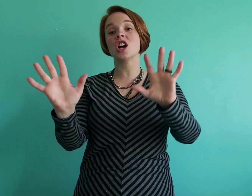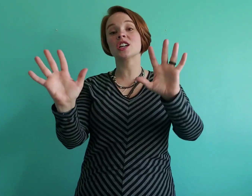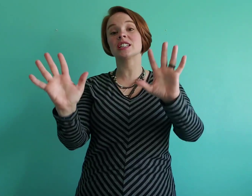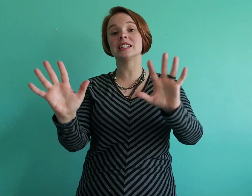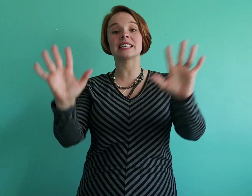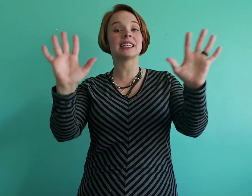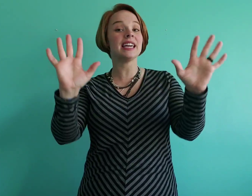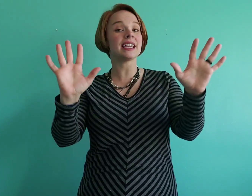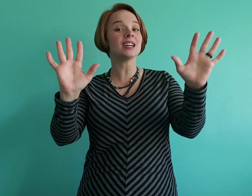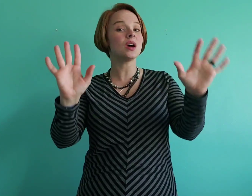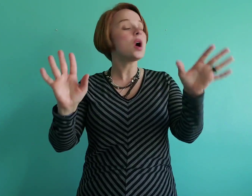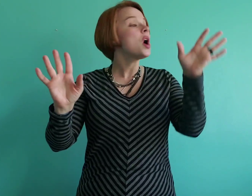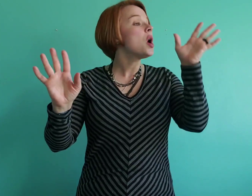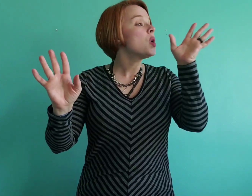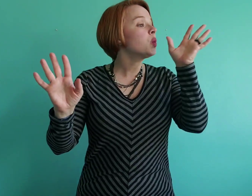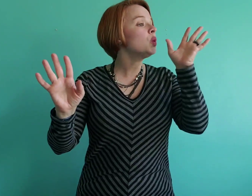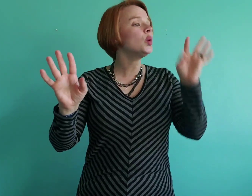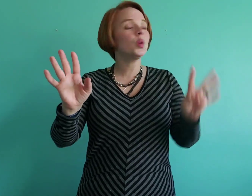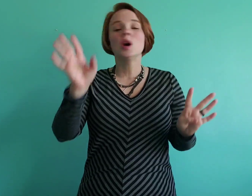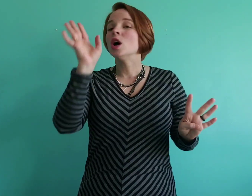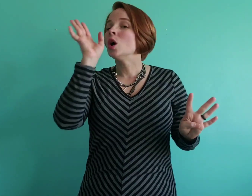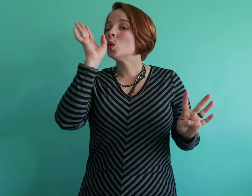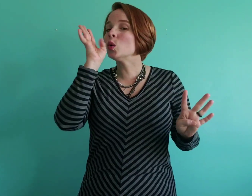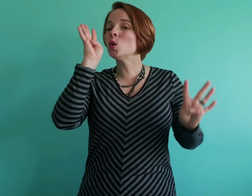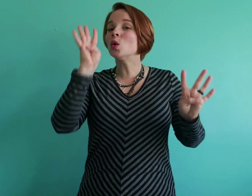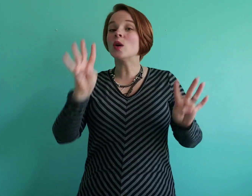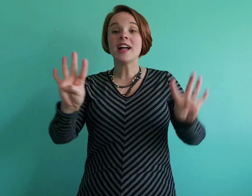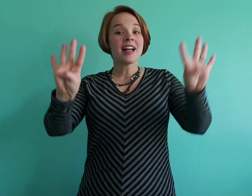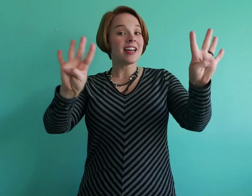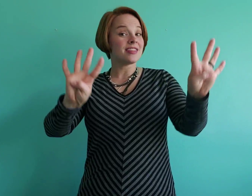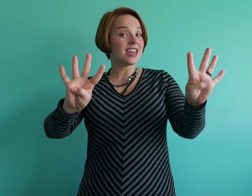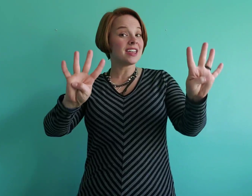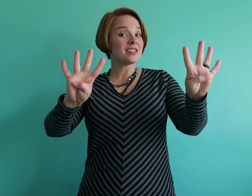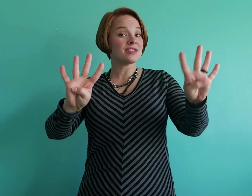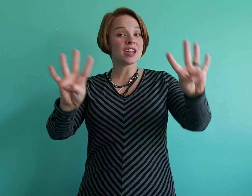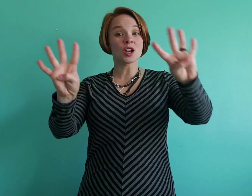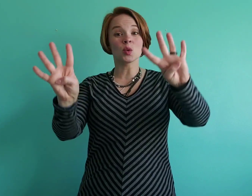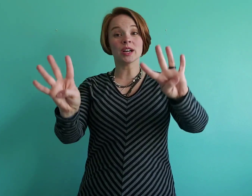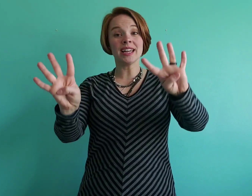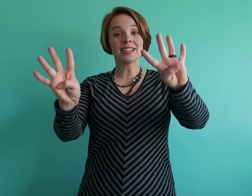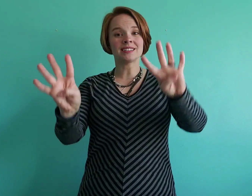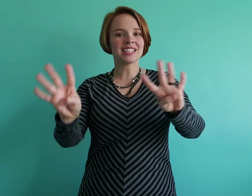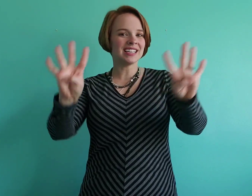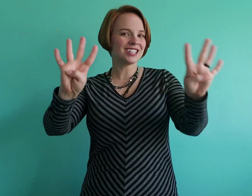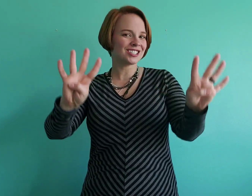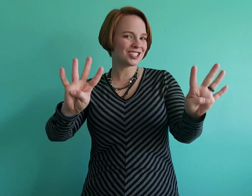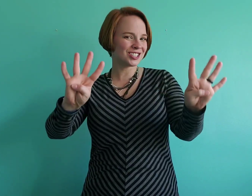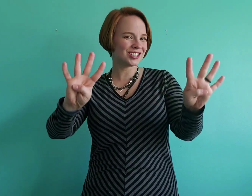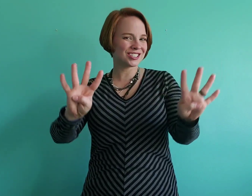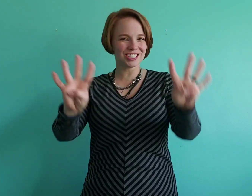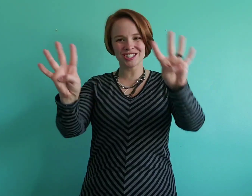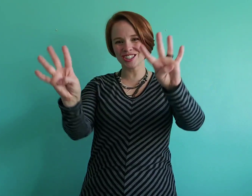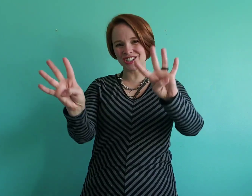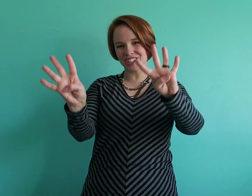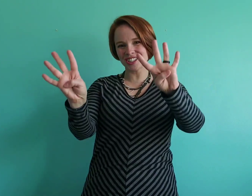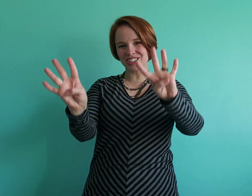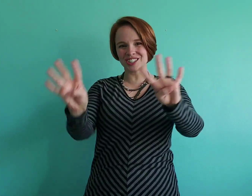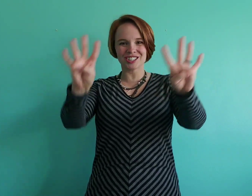chocolate cake. Whoo, whoo. And then there were eight. Tch, tch, tch,